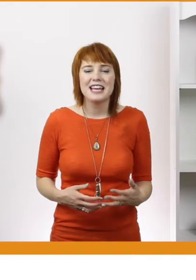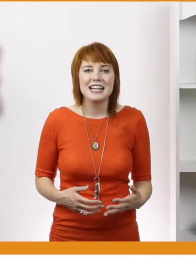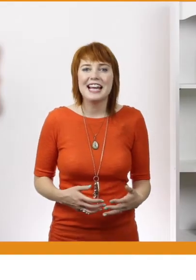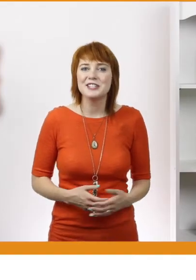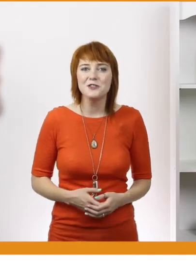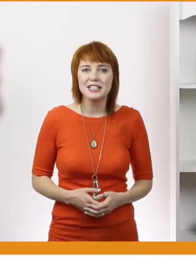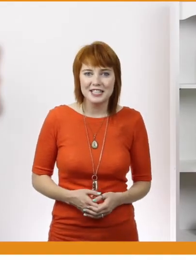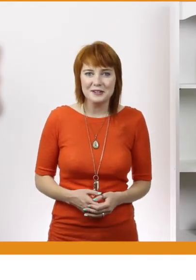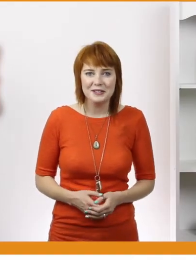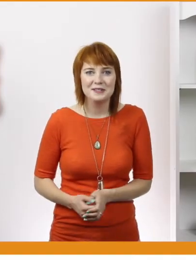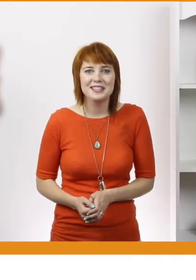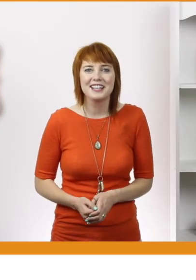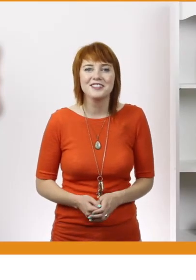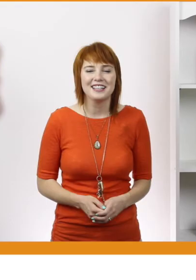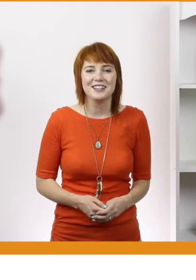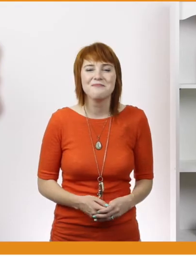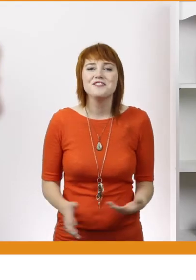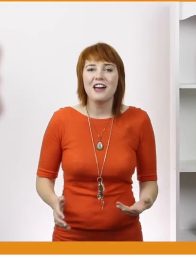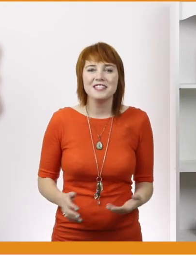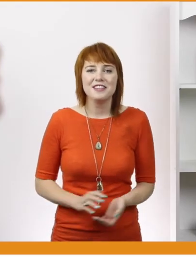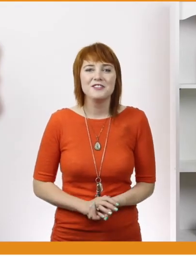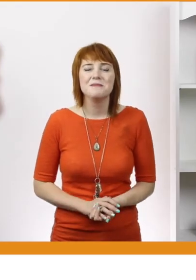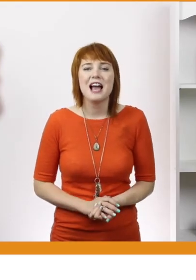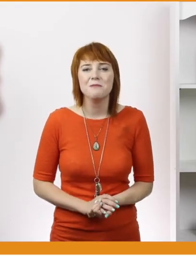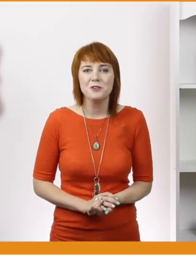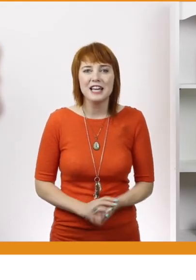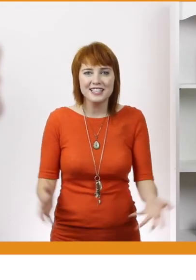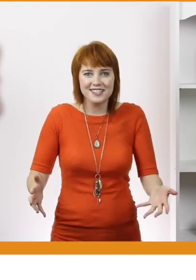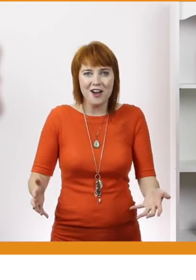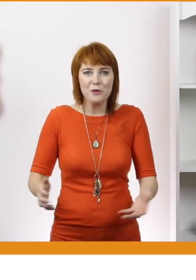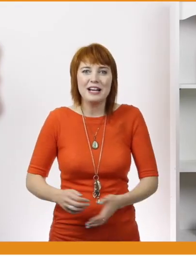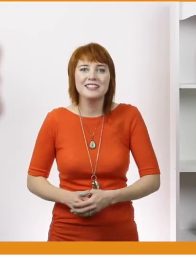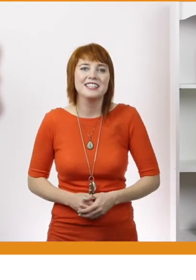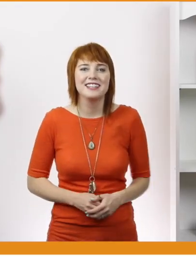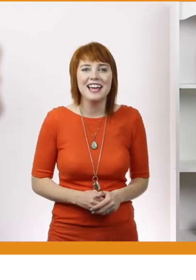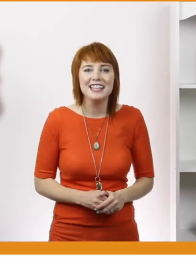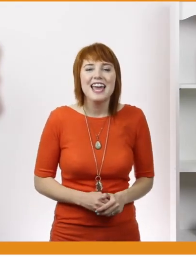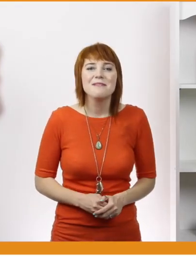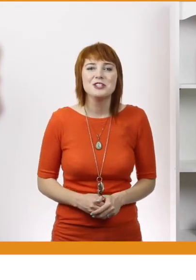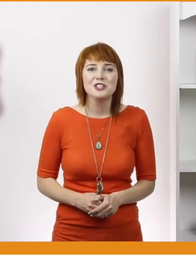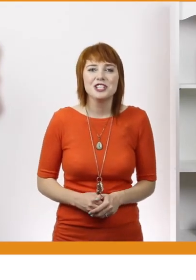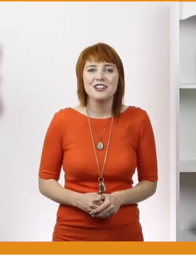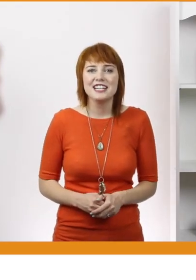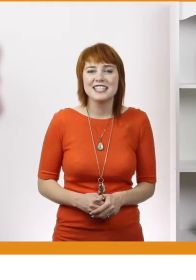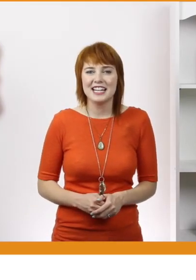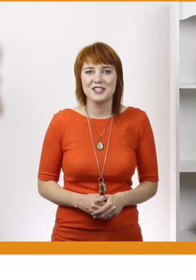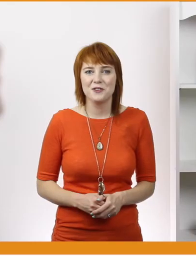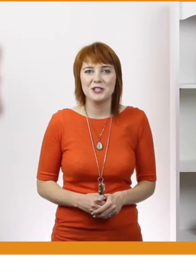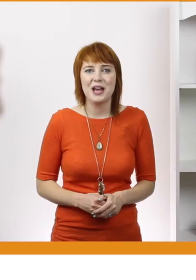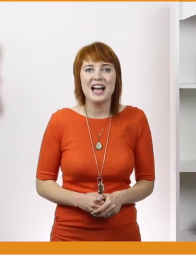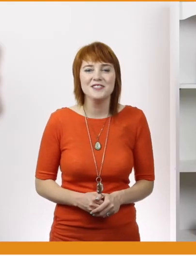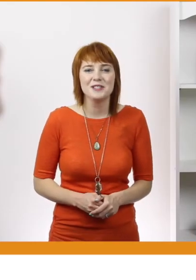and better at signing as you continue to do the sign correctly. If you found this video to be helpful, let us know by clicking like and be sure to share any